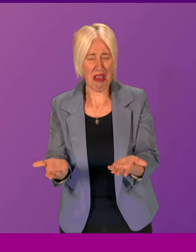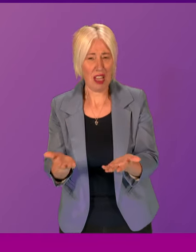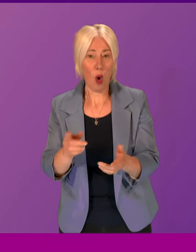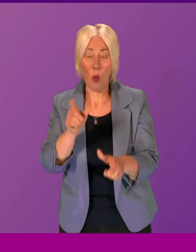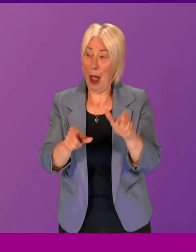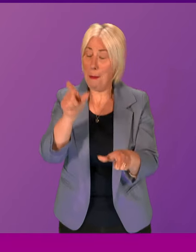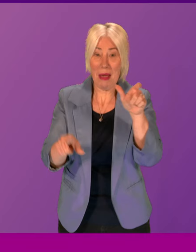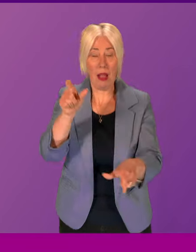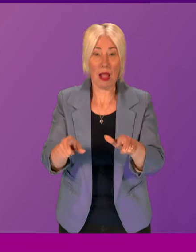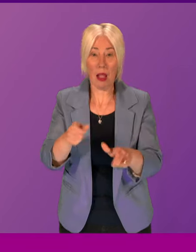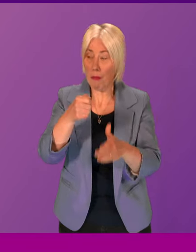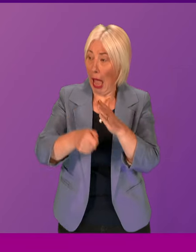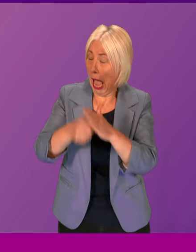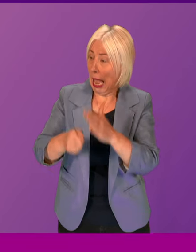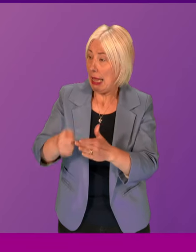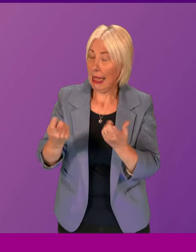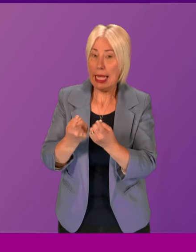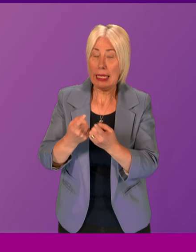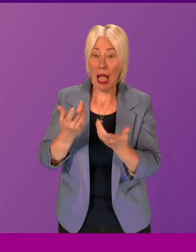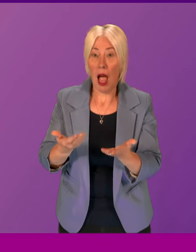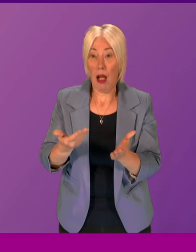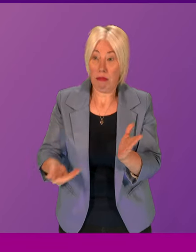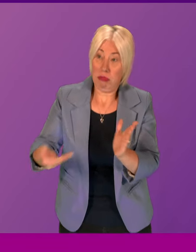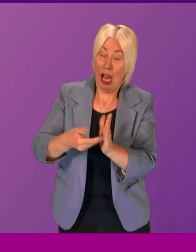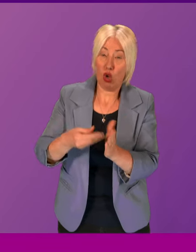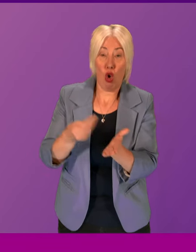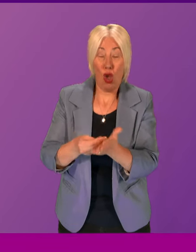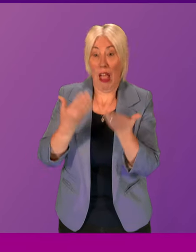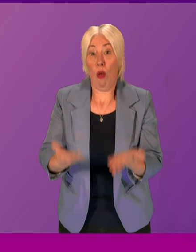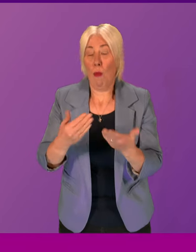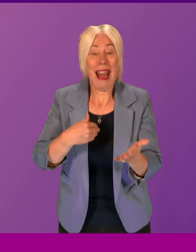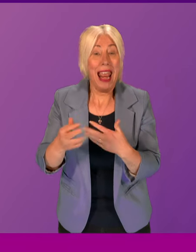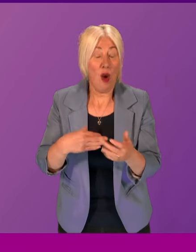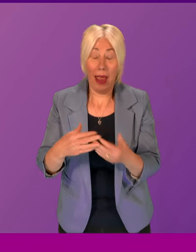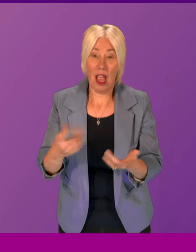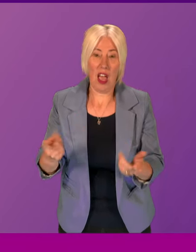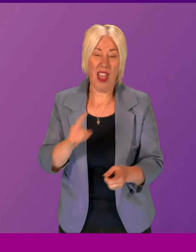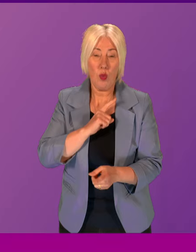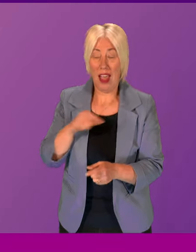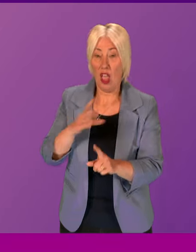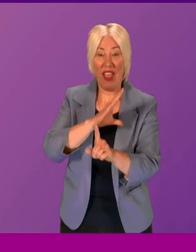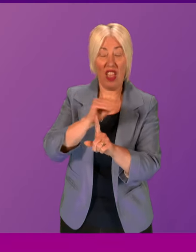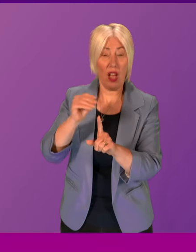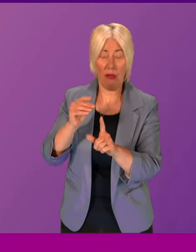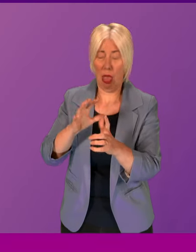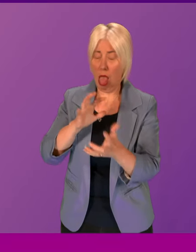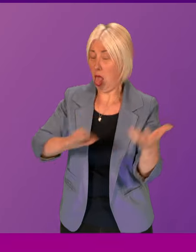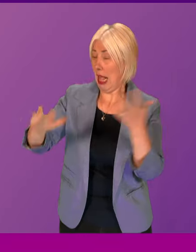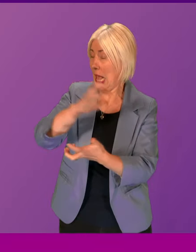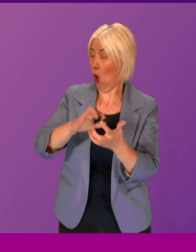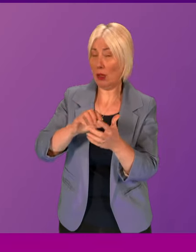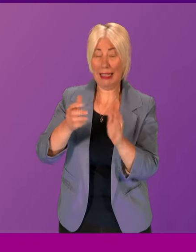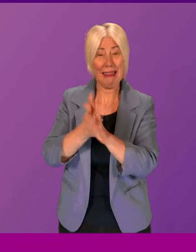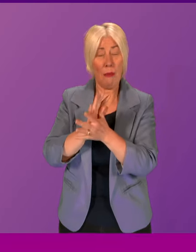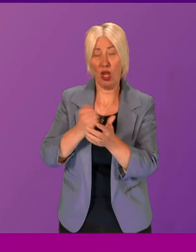consumers are already bearing the burden of added food costs. It's just another example, frankly, of Conservative chaos harming our economy.